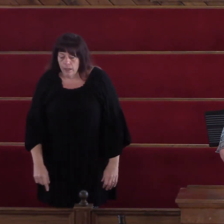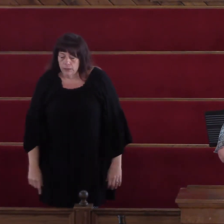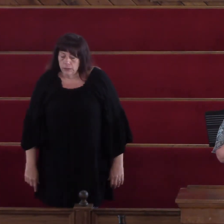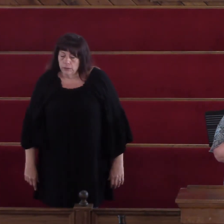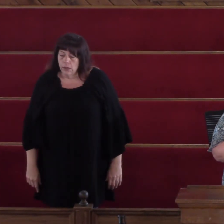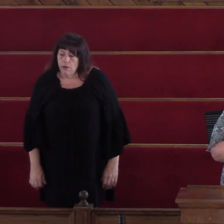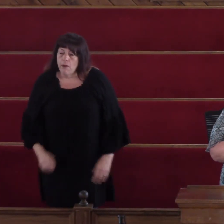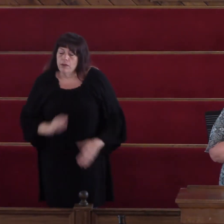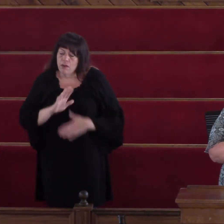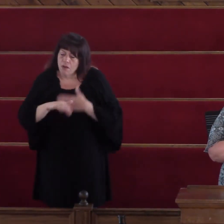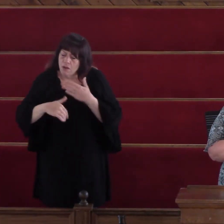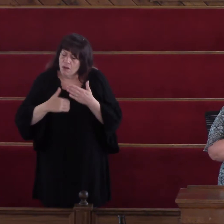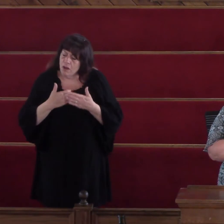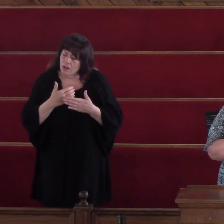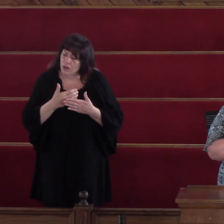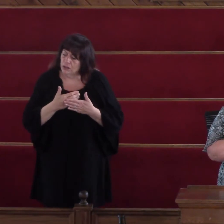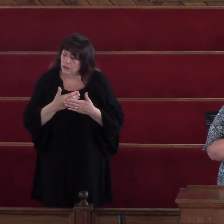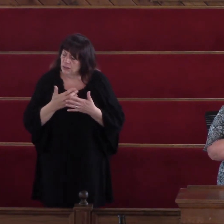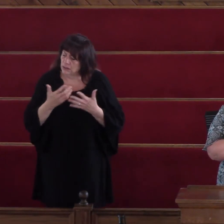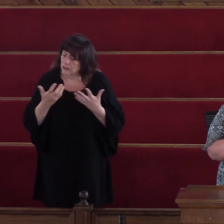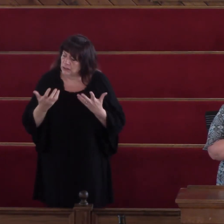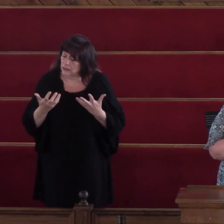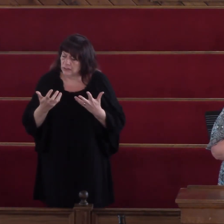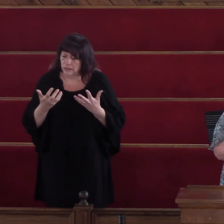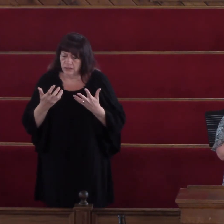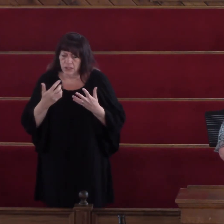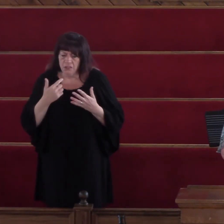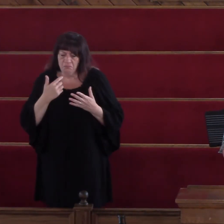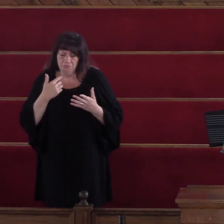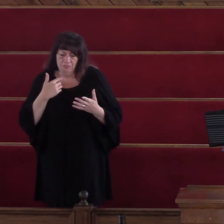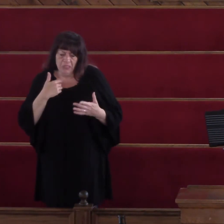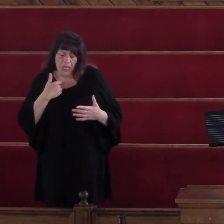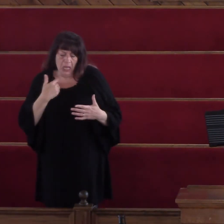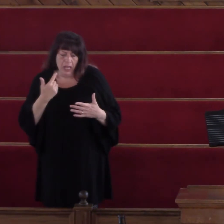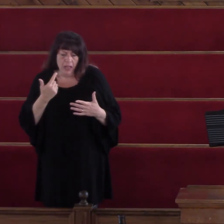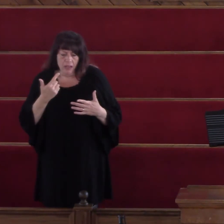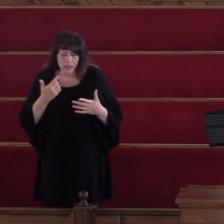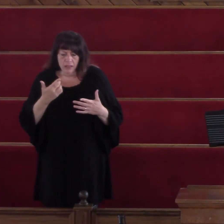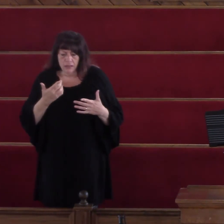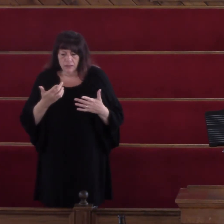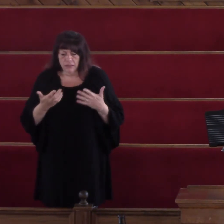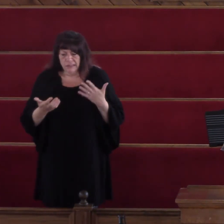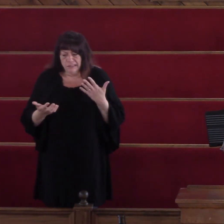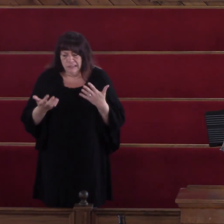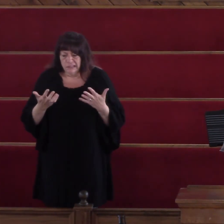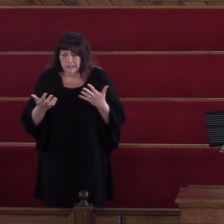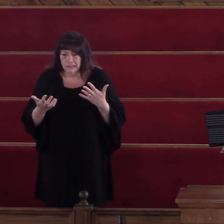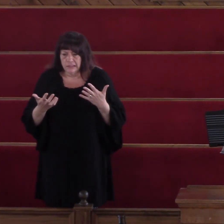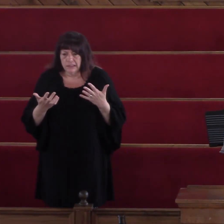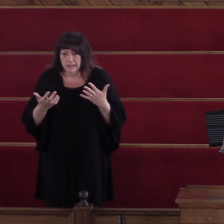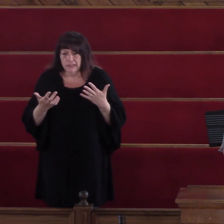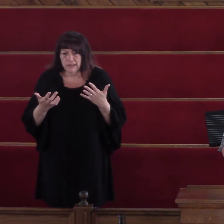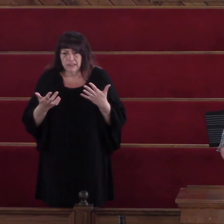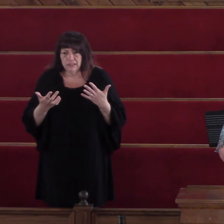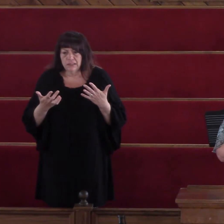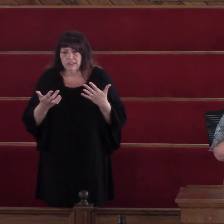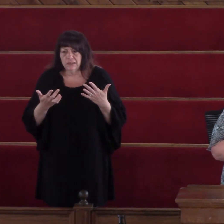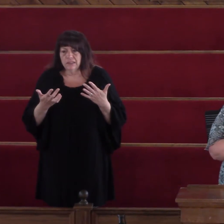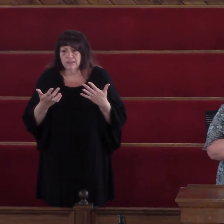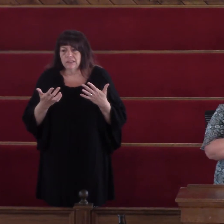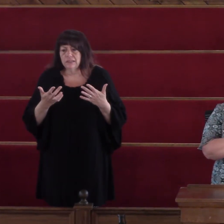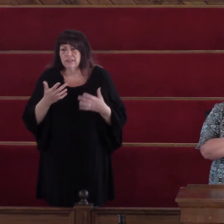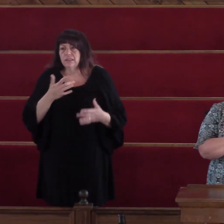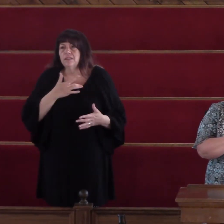Although I fail Him And